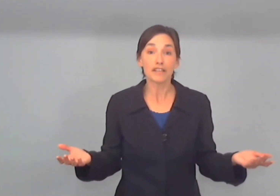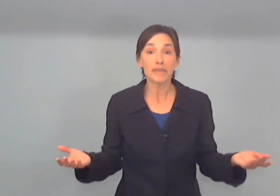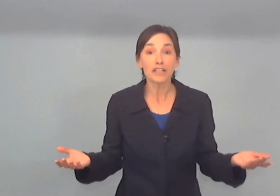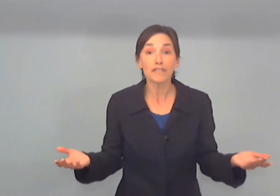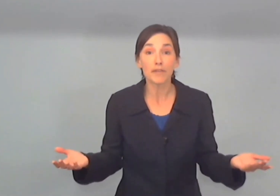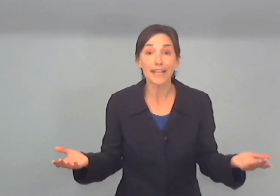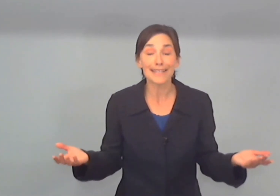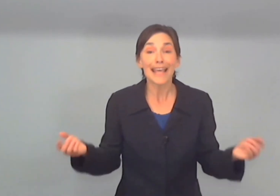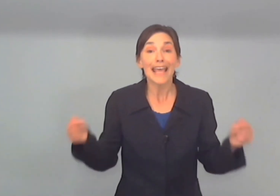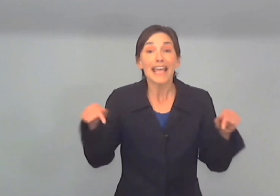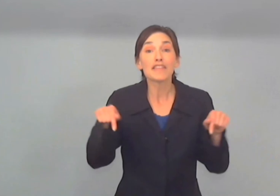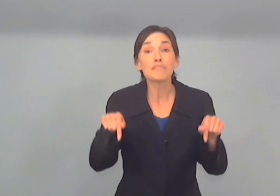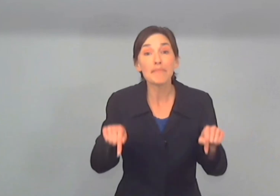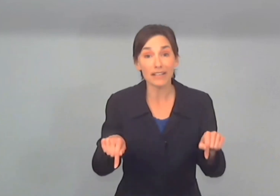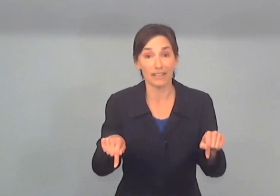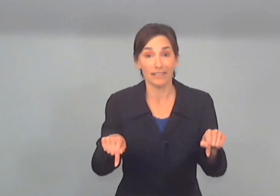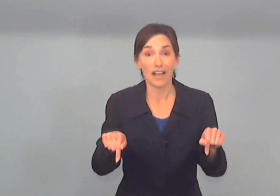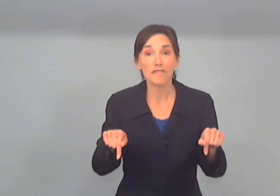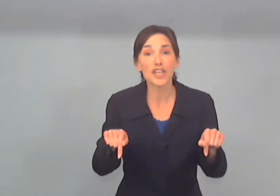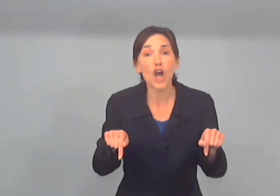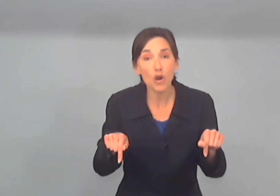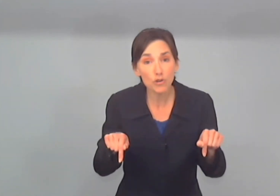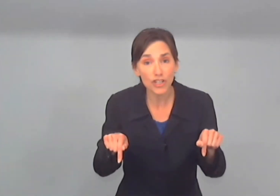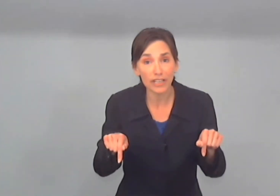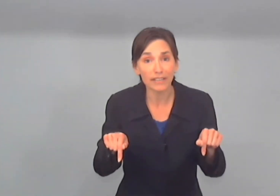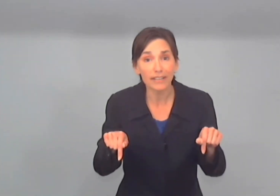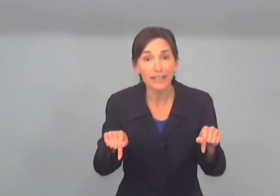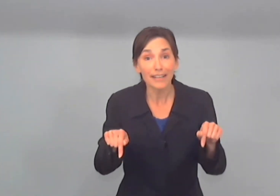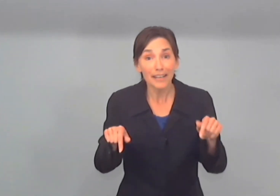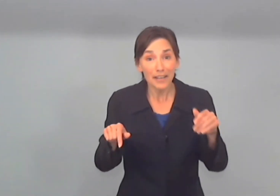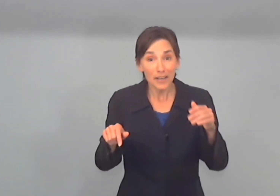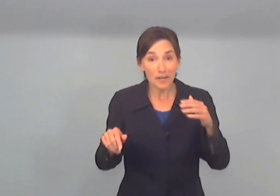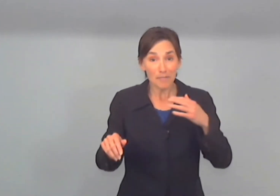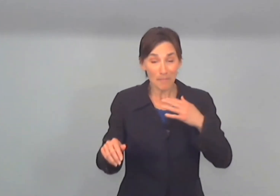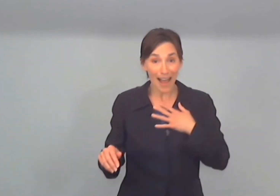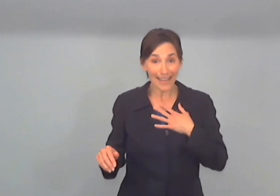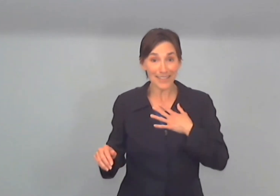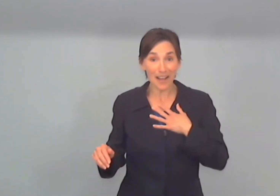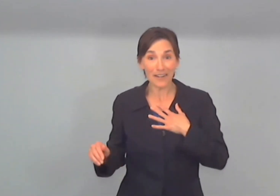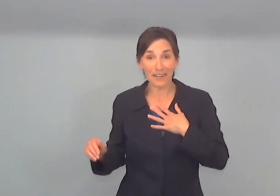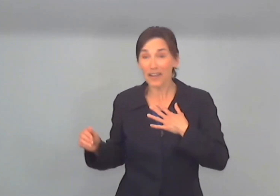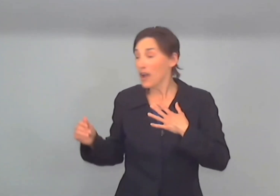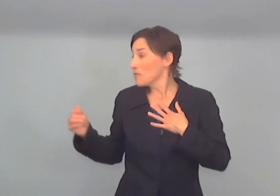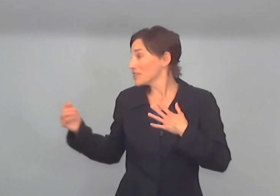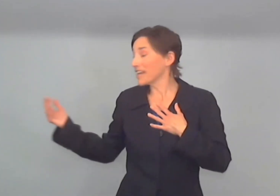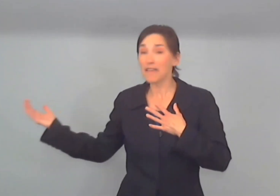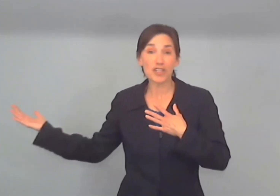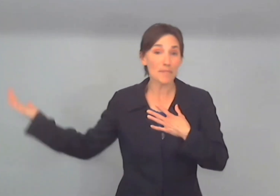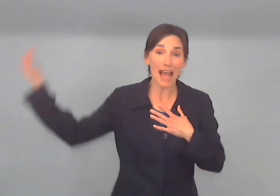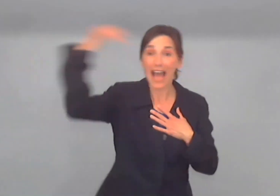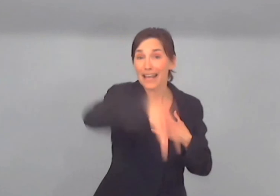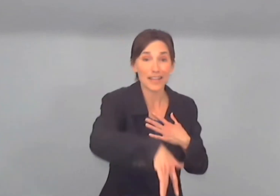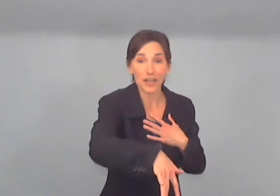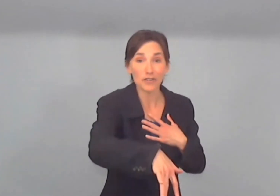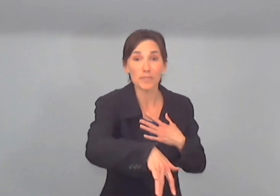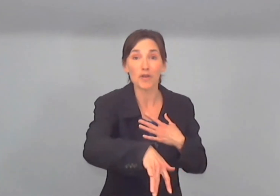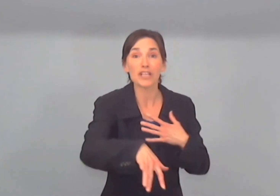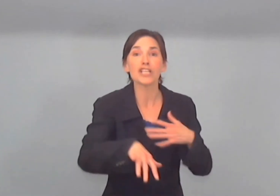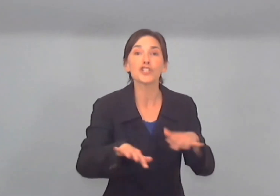the middle of the race in the middle of the ocean my daughter was gonna have to jump out of the coach boat into